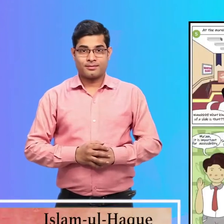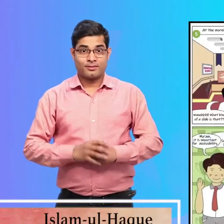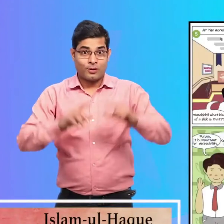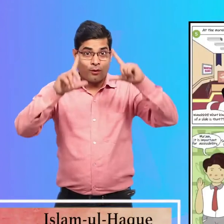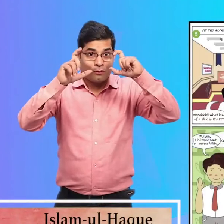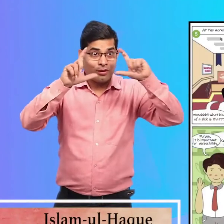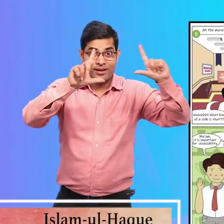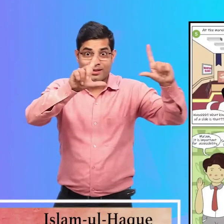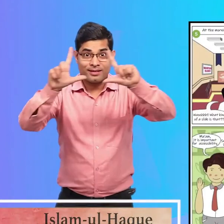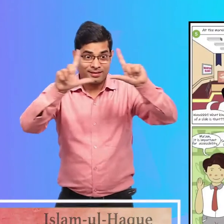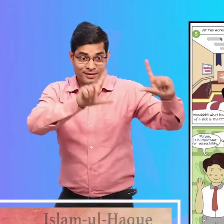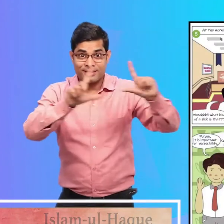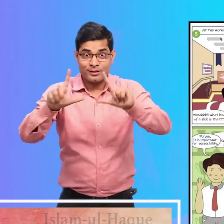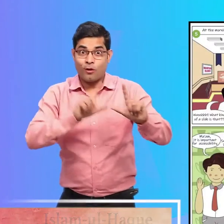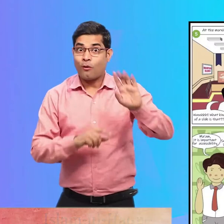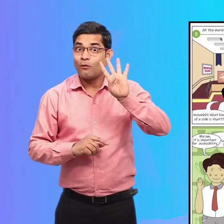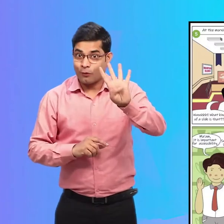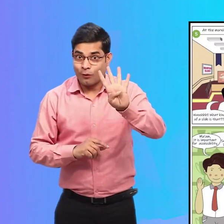There are four images in this frame.